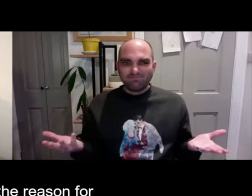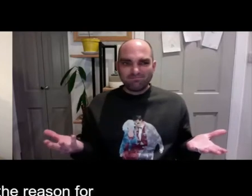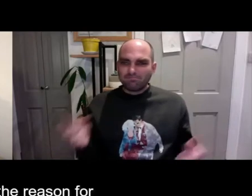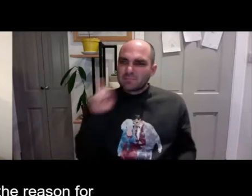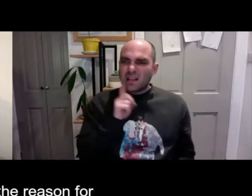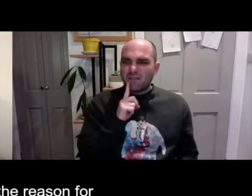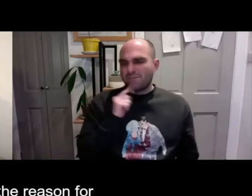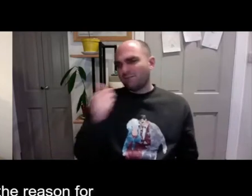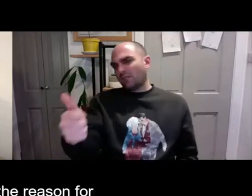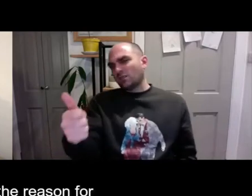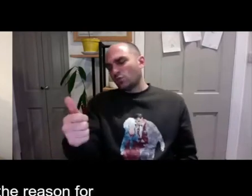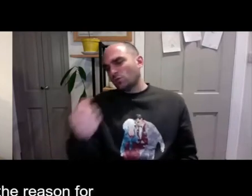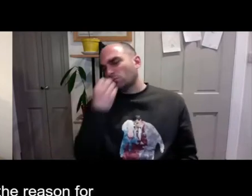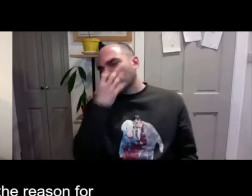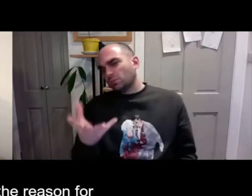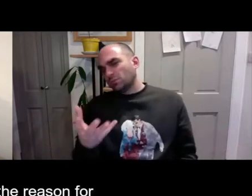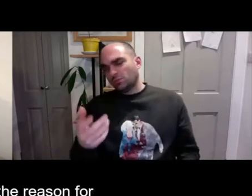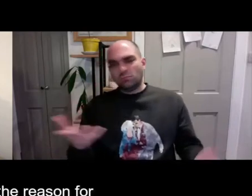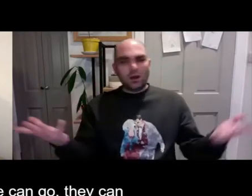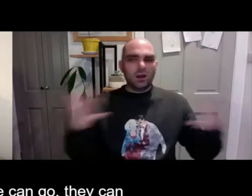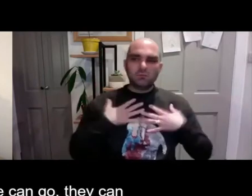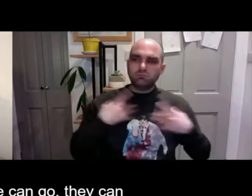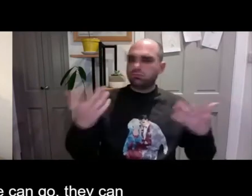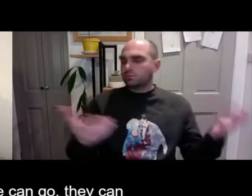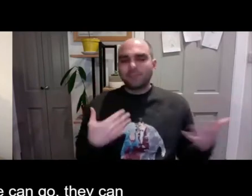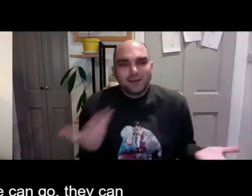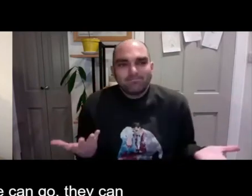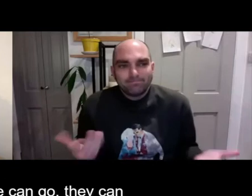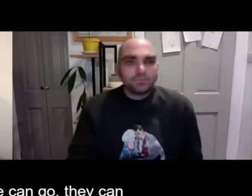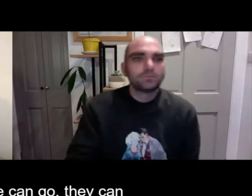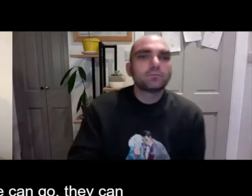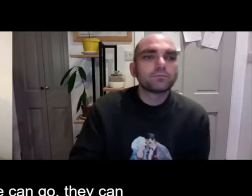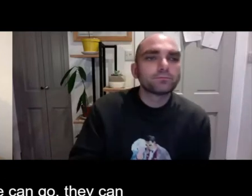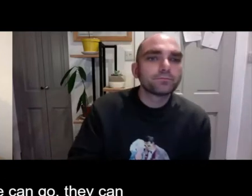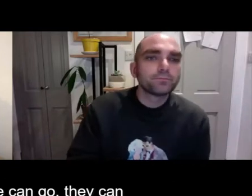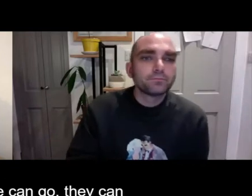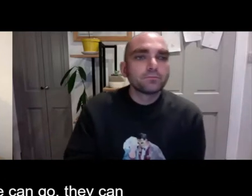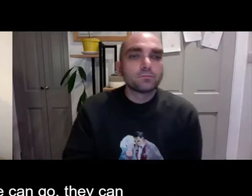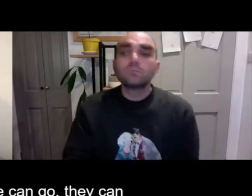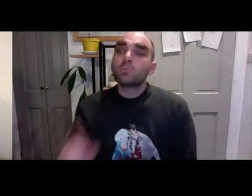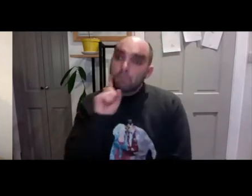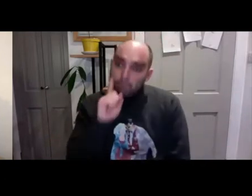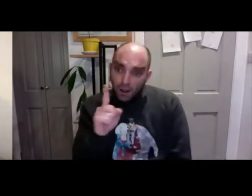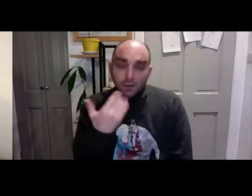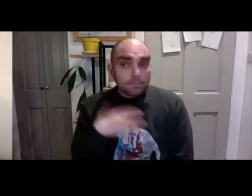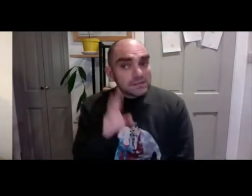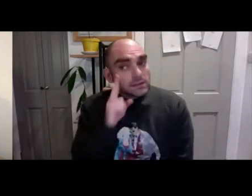So that's the reason for there being limited flexibility. If hearing people can go, they can go any time of day, but not for us.